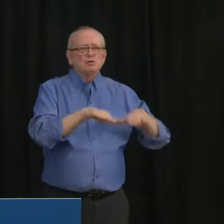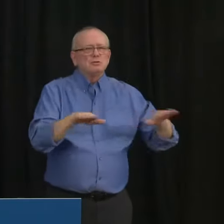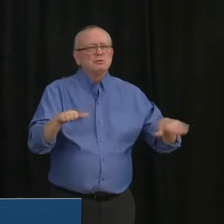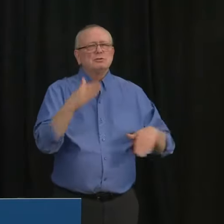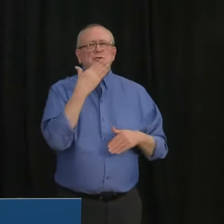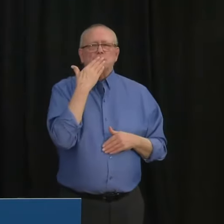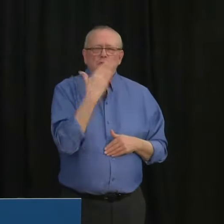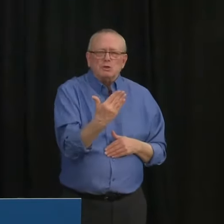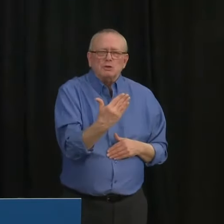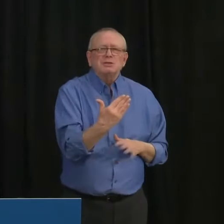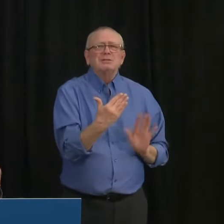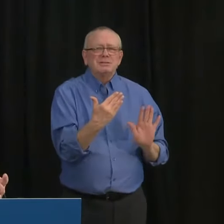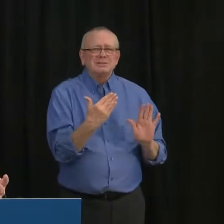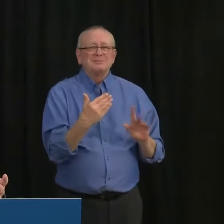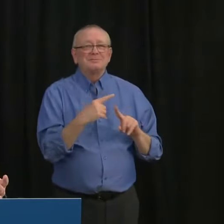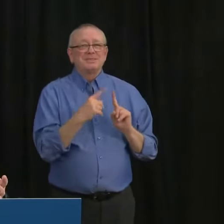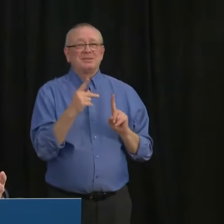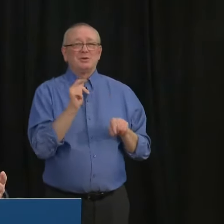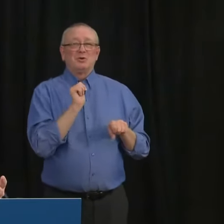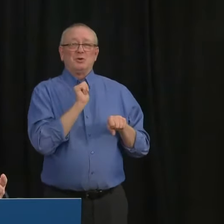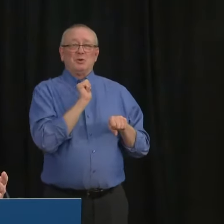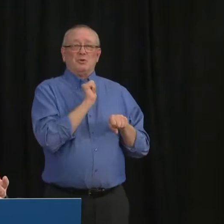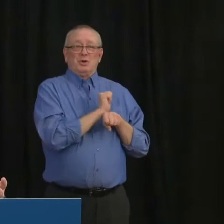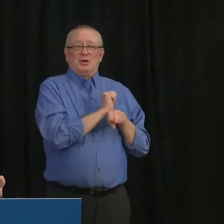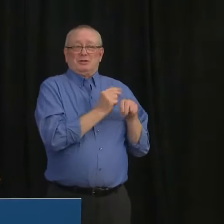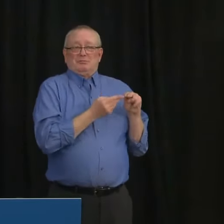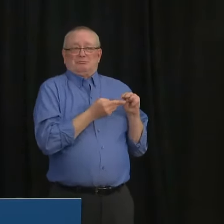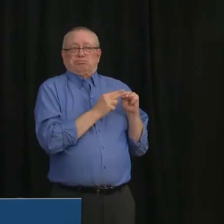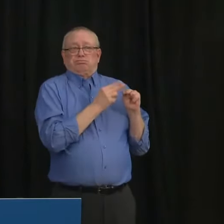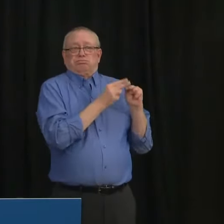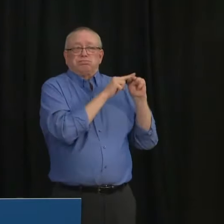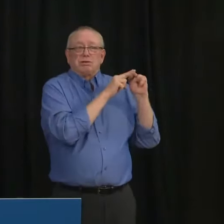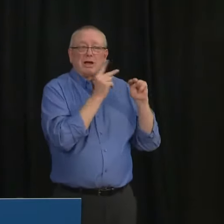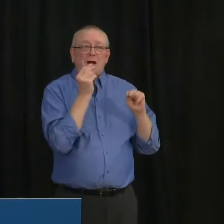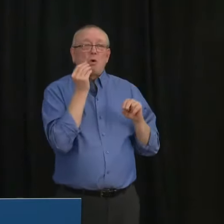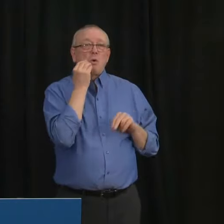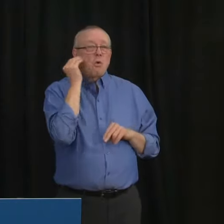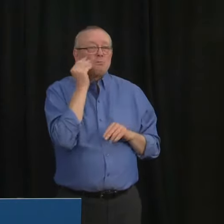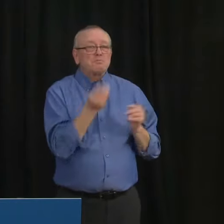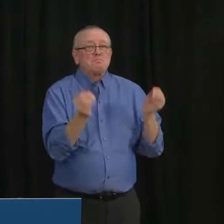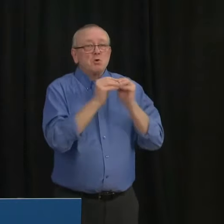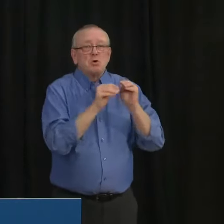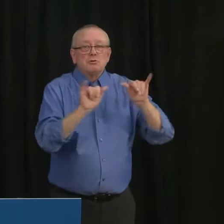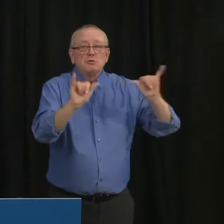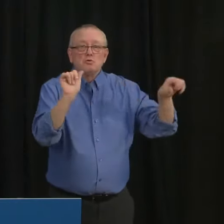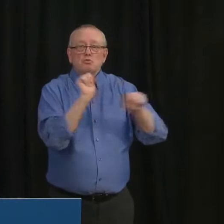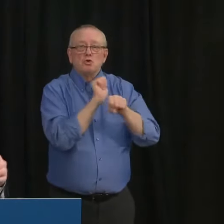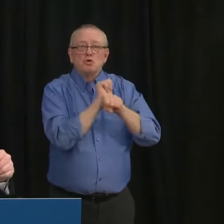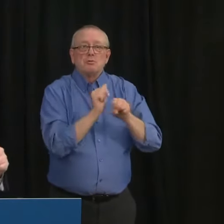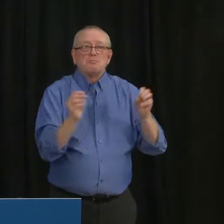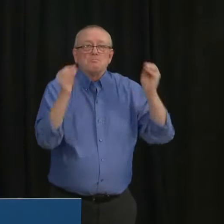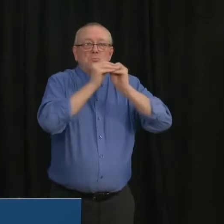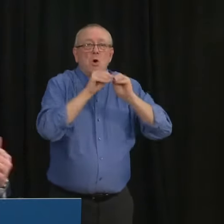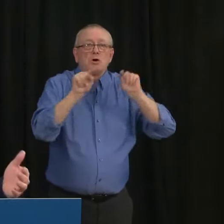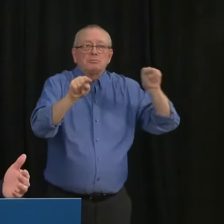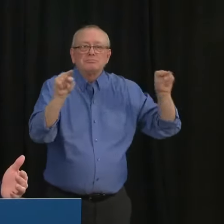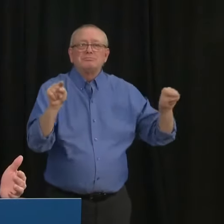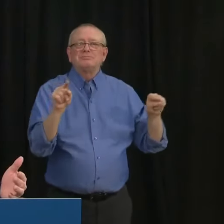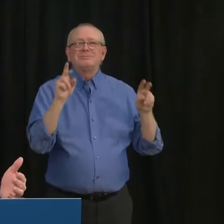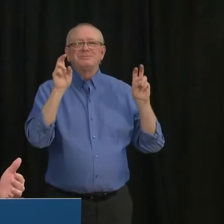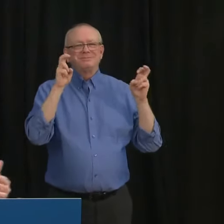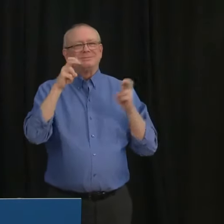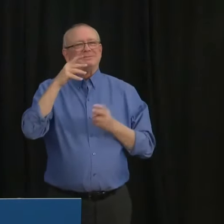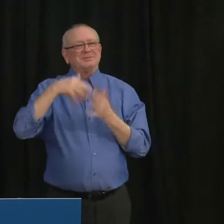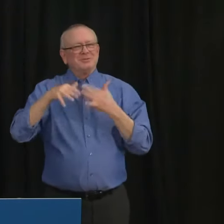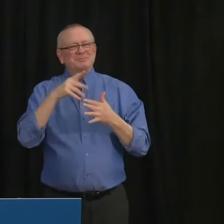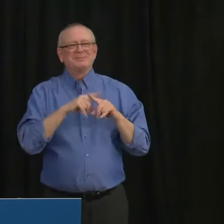in our workplaces and homes driven disproportionately by the social gatherings means that we are seeing rising cases